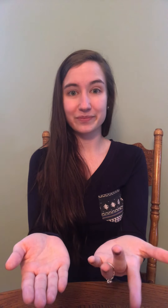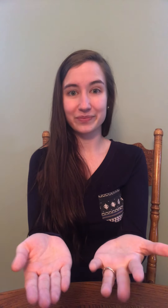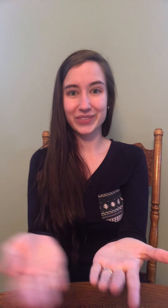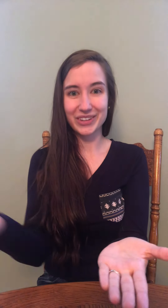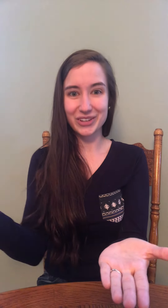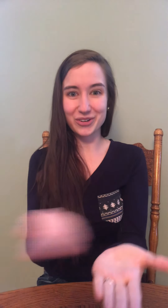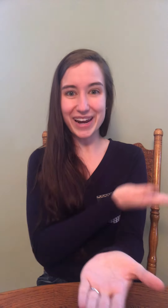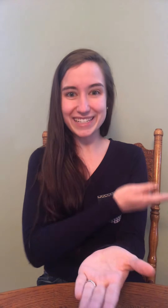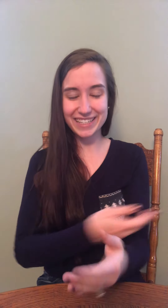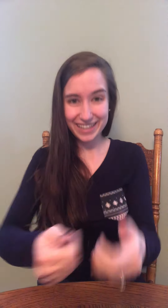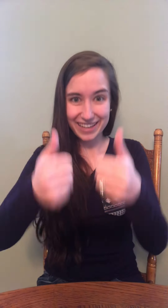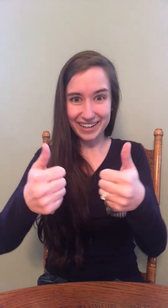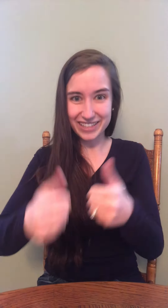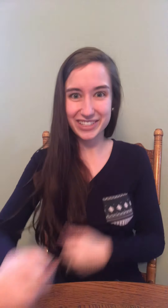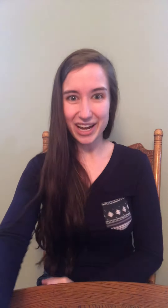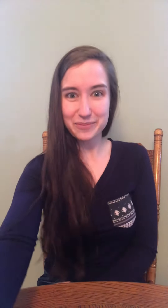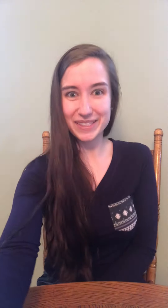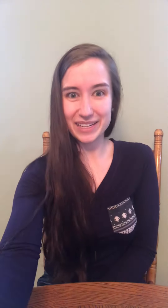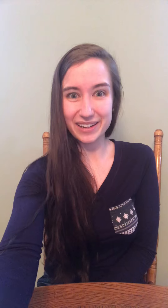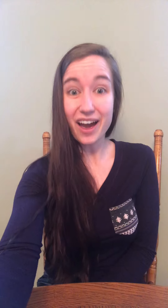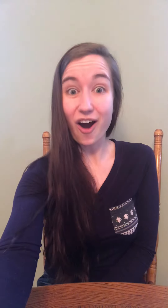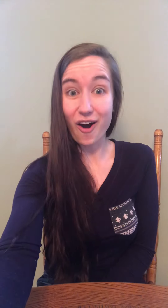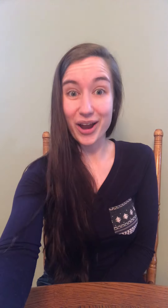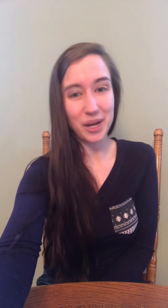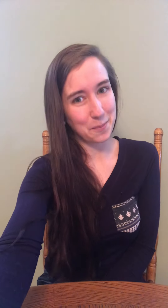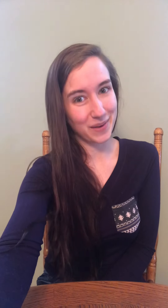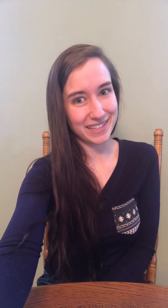Great. Nice job. See ya on Monday.